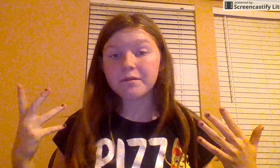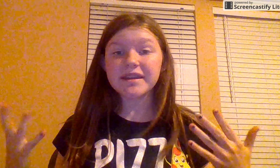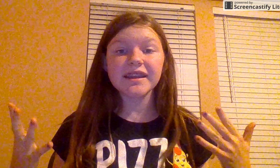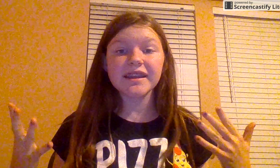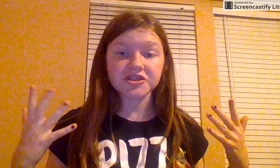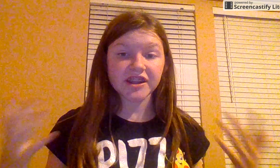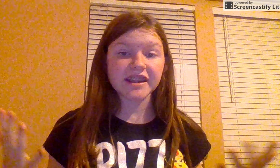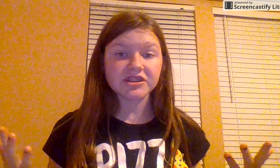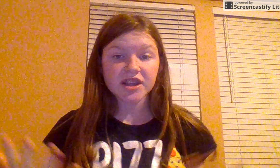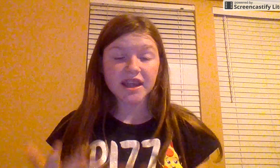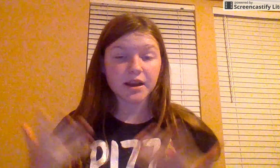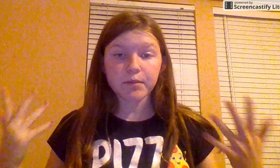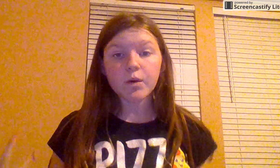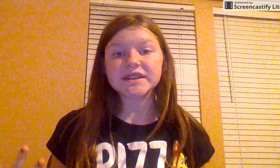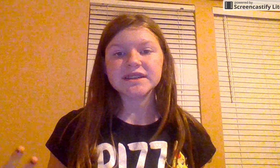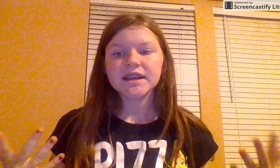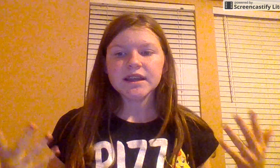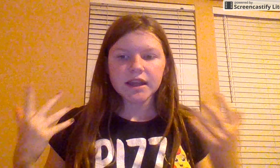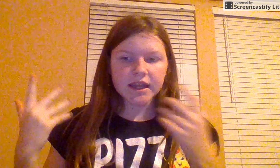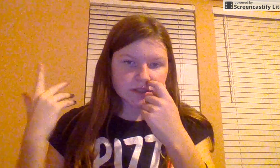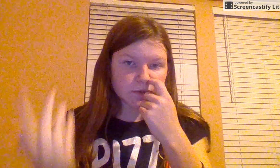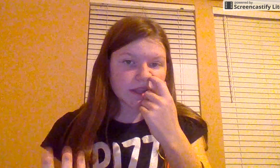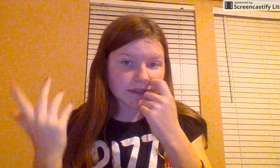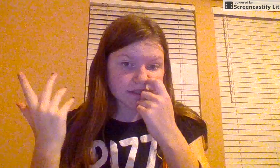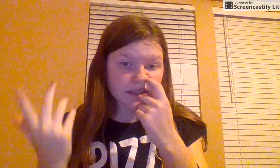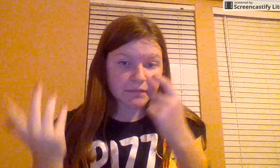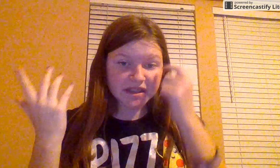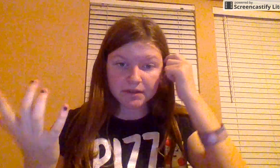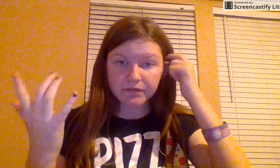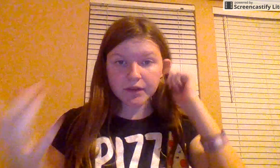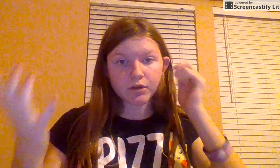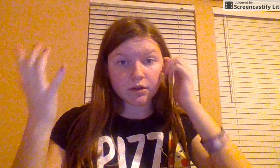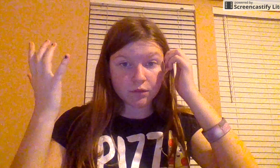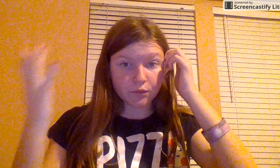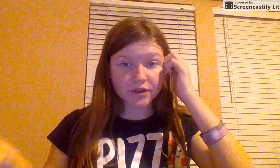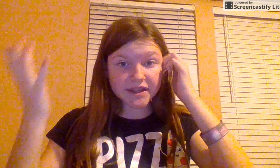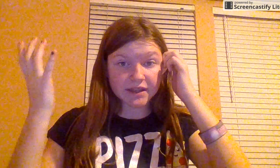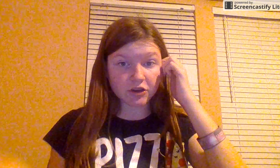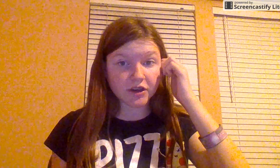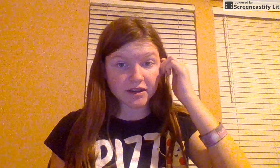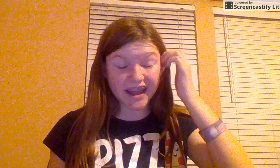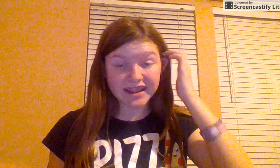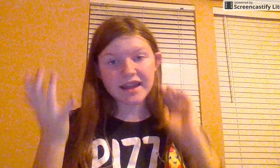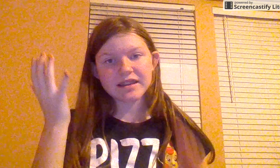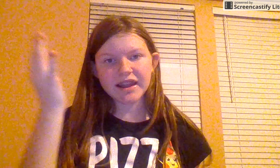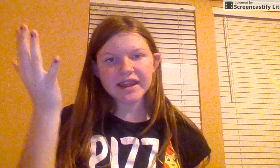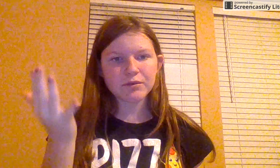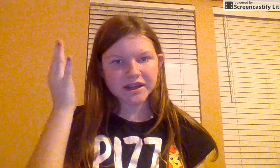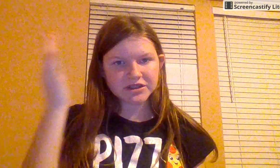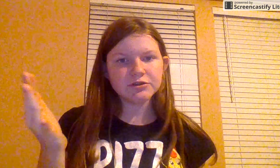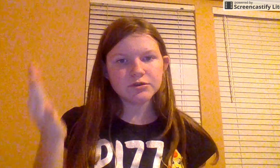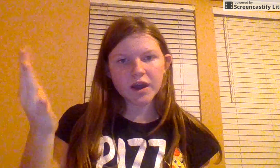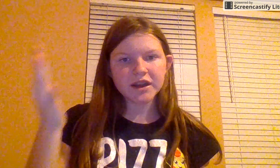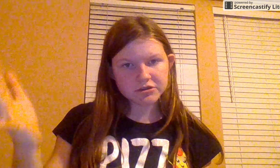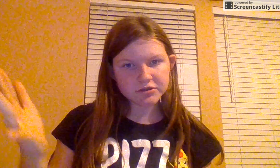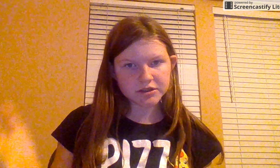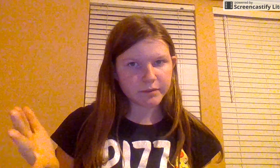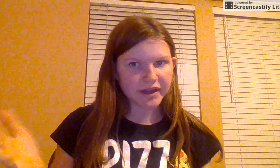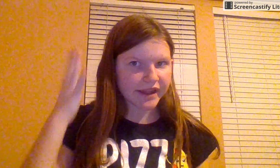making a change and a point. And doing this makes me feel really good. I like what I do on YouTube. I like